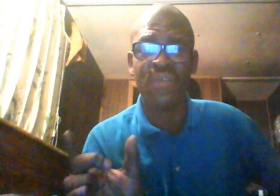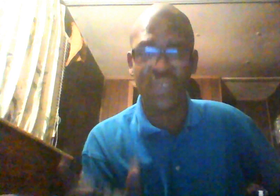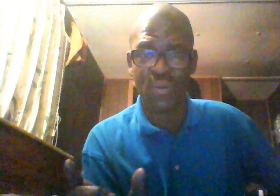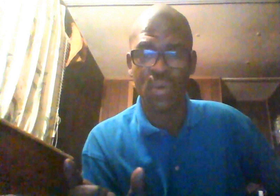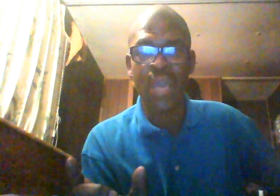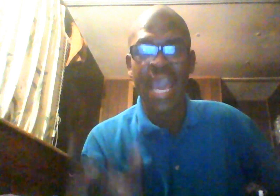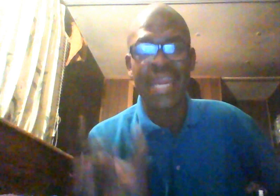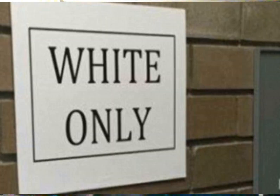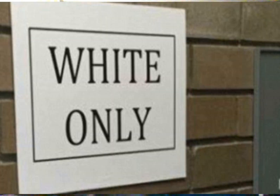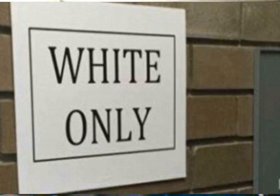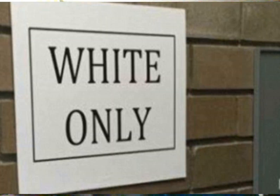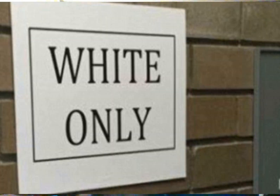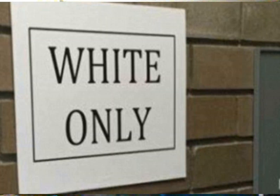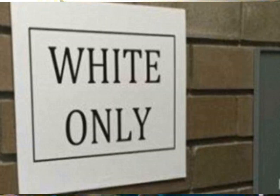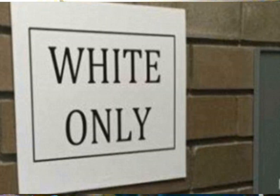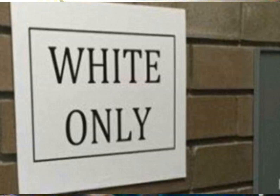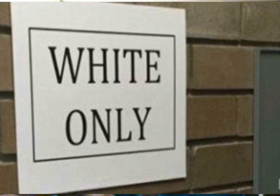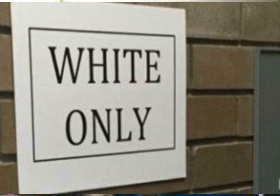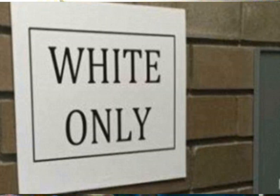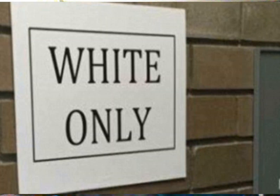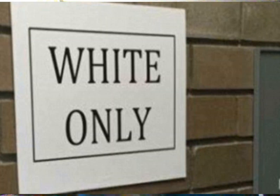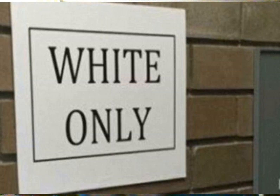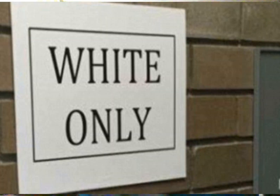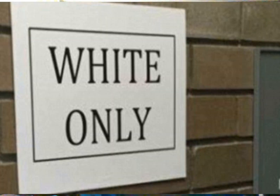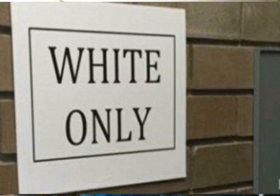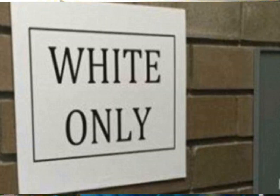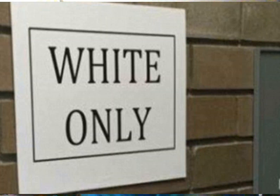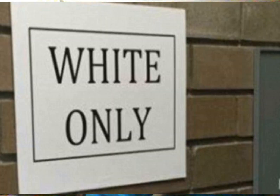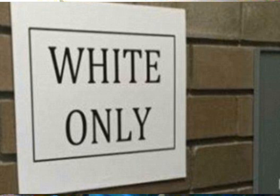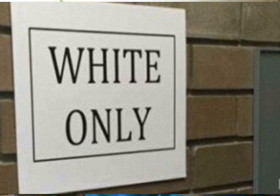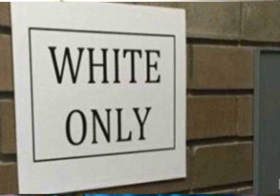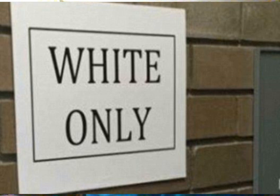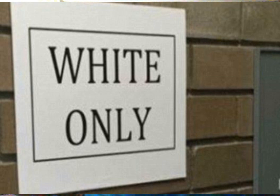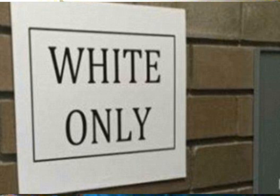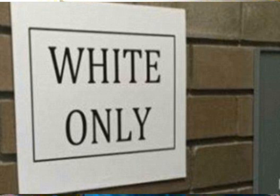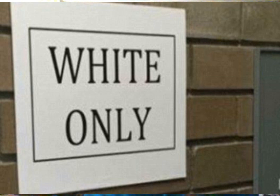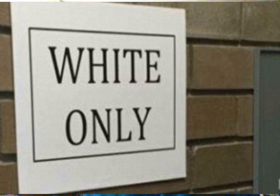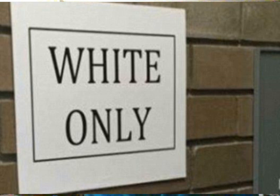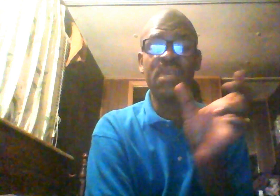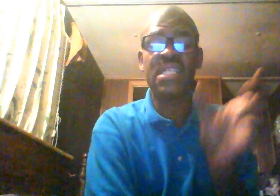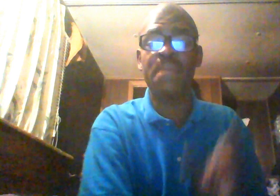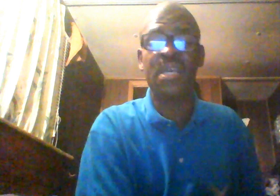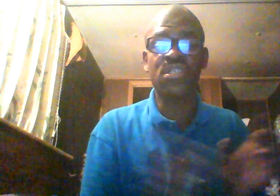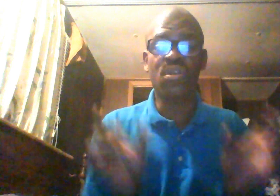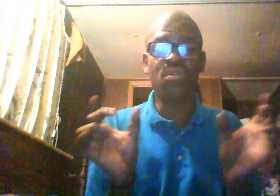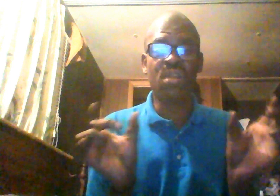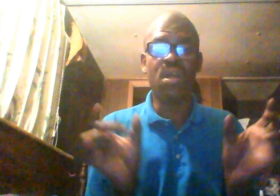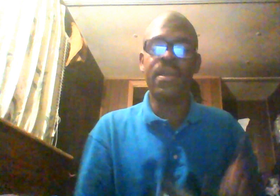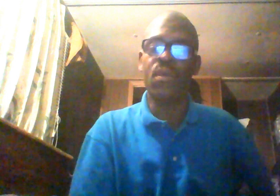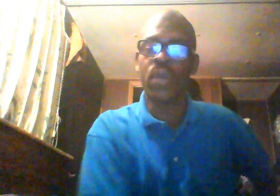of you. And, that shit never ends well. It never ends well. There's never been a situation where a black person was like, please let me into your little club. And, it went